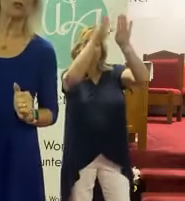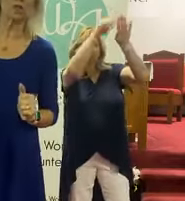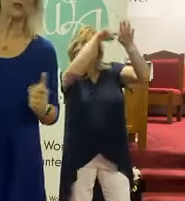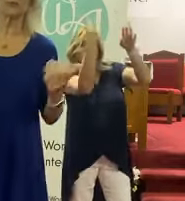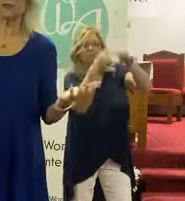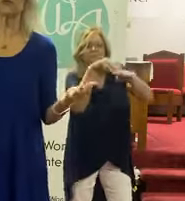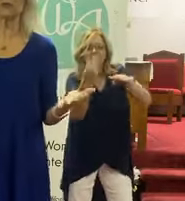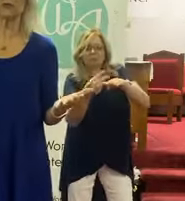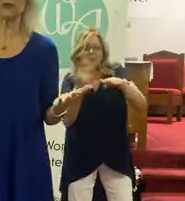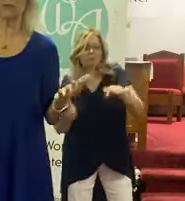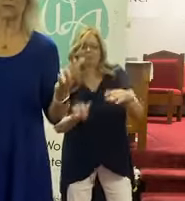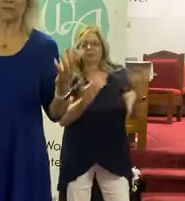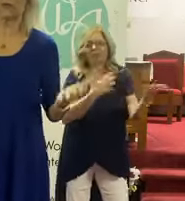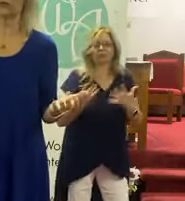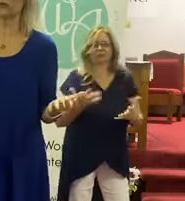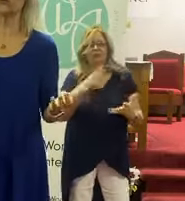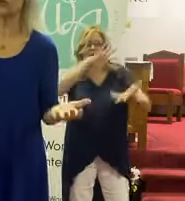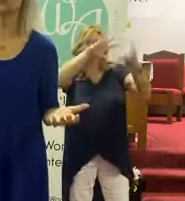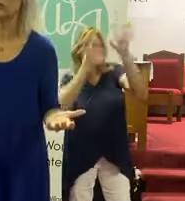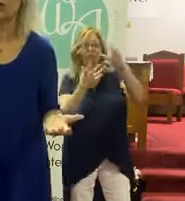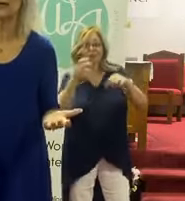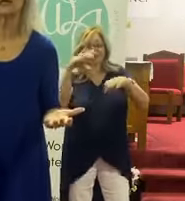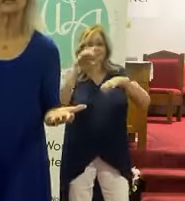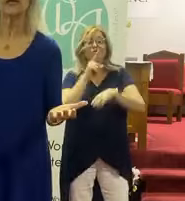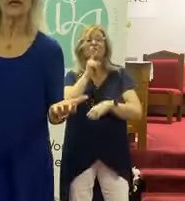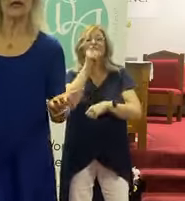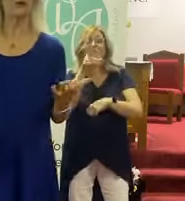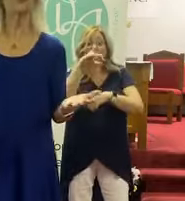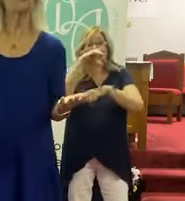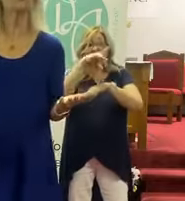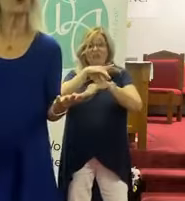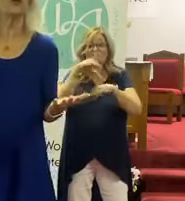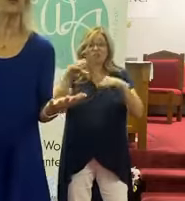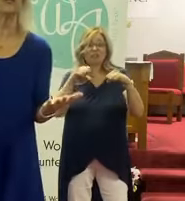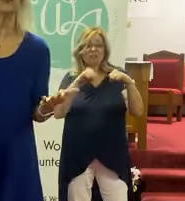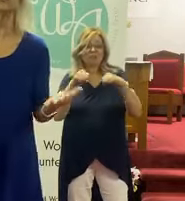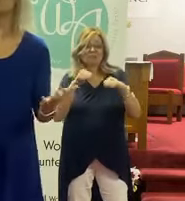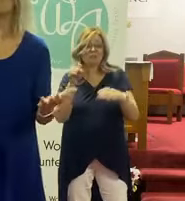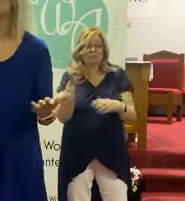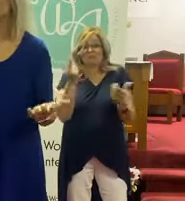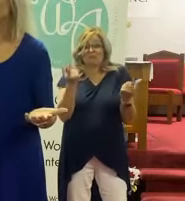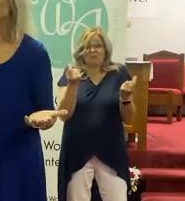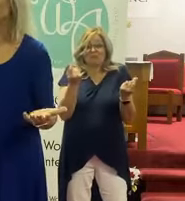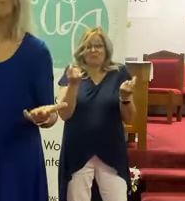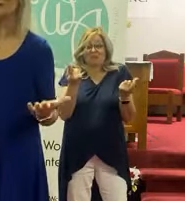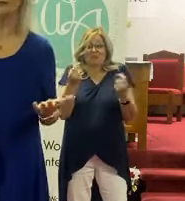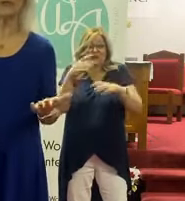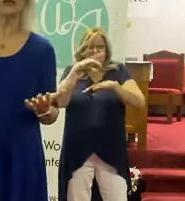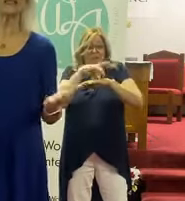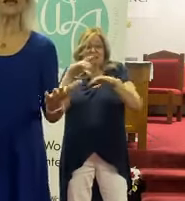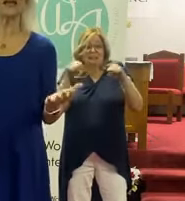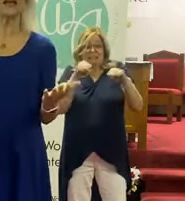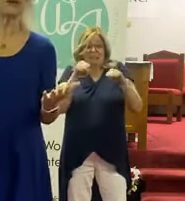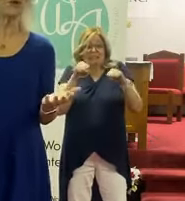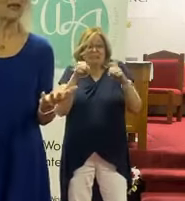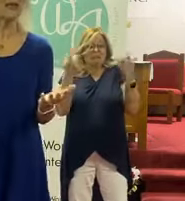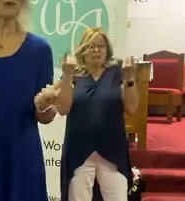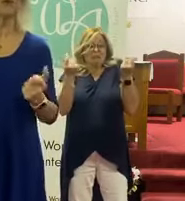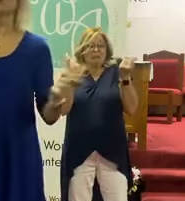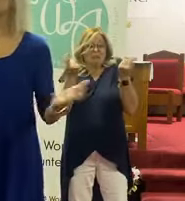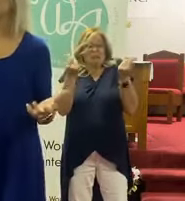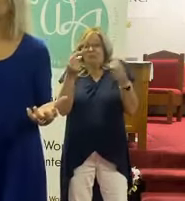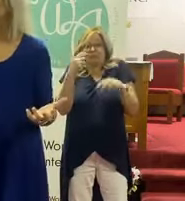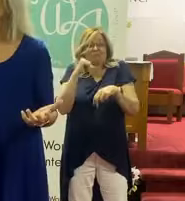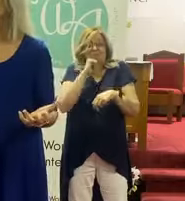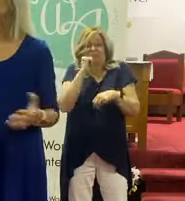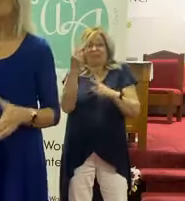falling off the shelves. mean, it was a true earthquake. And where do you go when the earth is shaking underneath you? You know, it's not like a hurricane